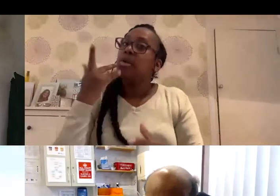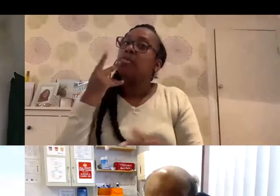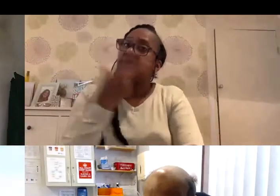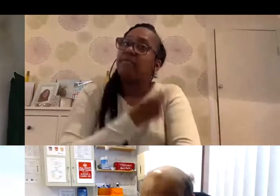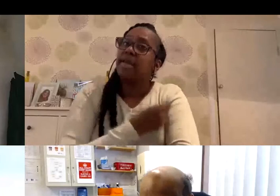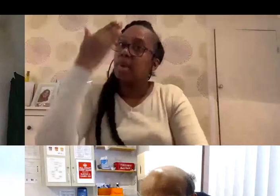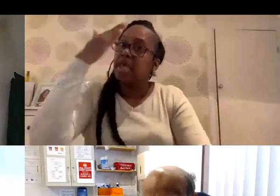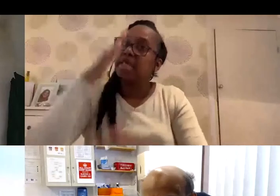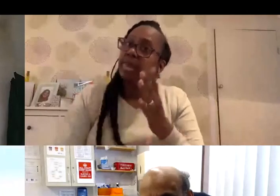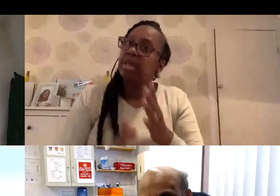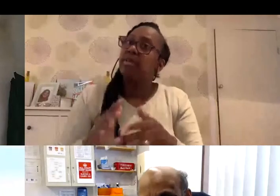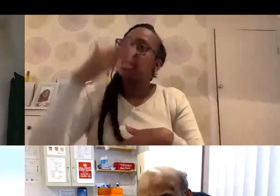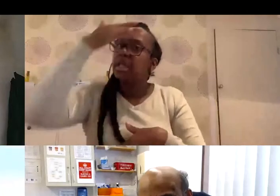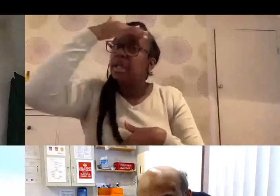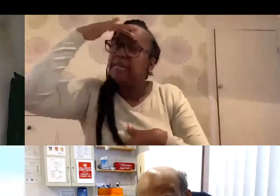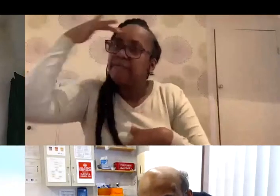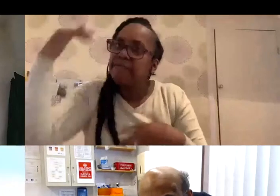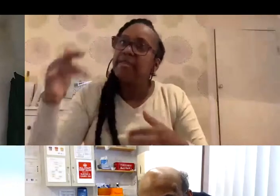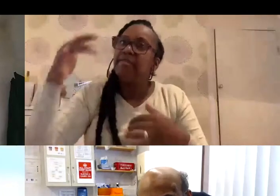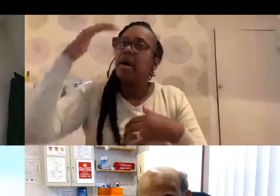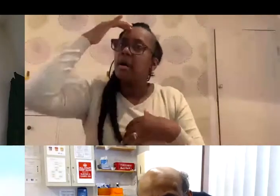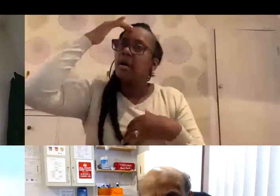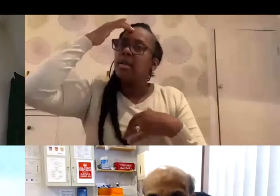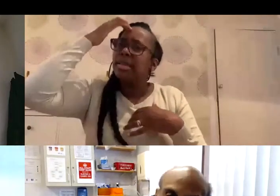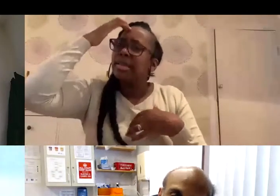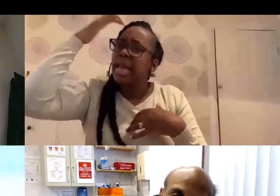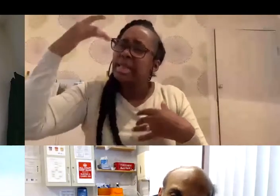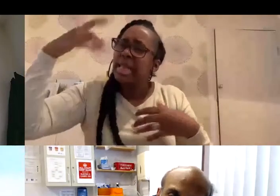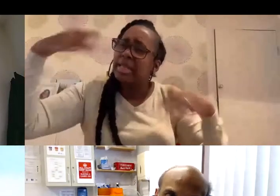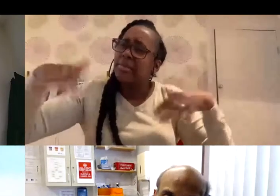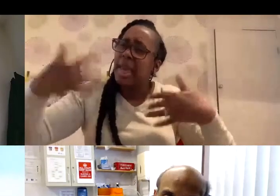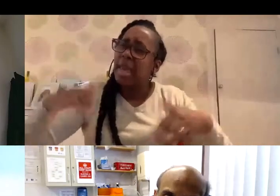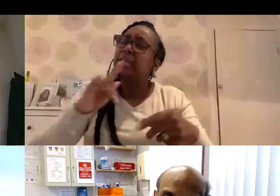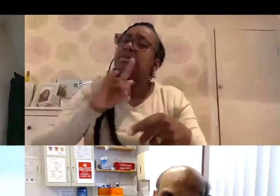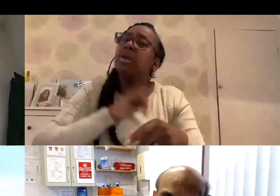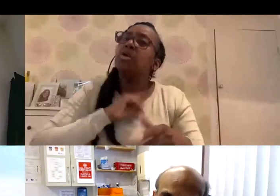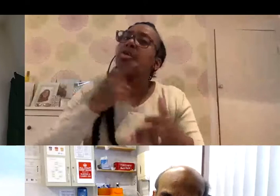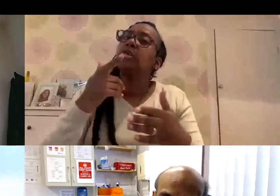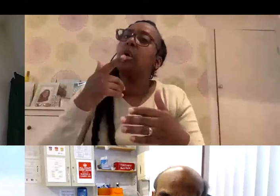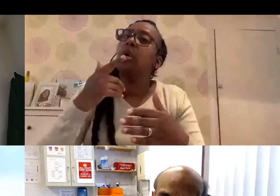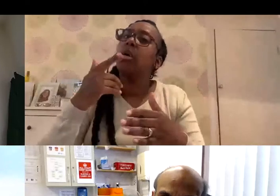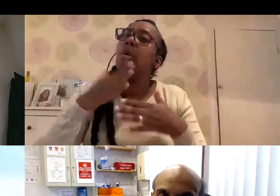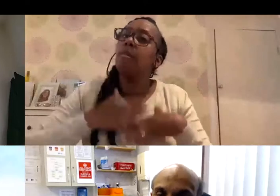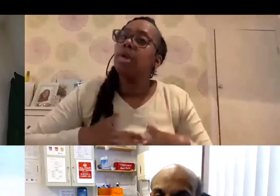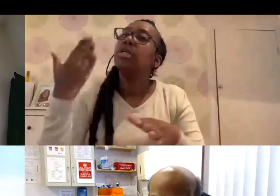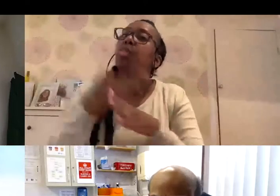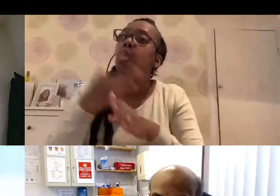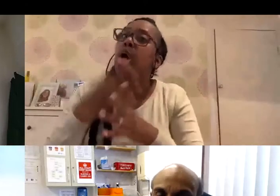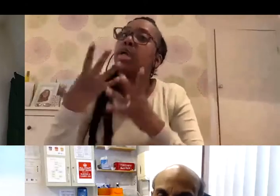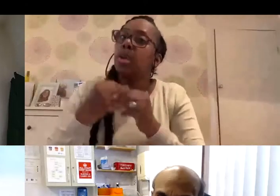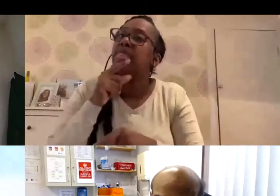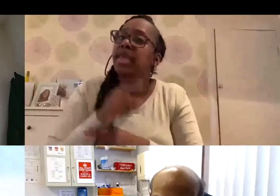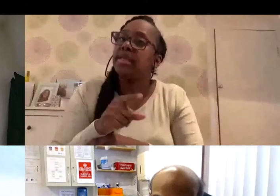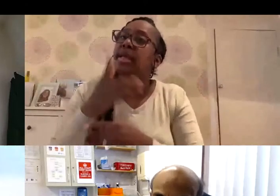experience the fever or the headache or the temperature or the aches, it's because your body's working with that vaccine, it started to do its